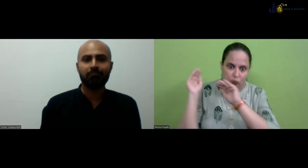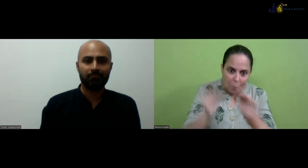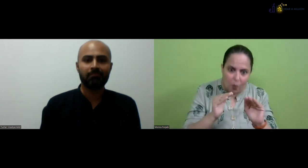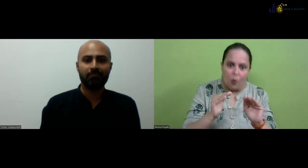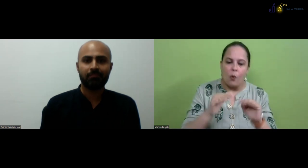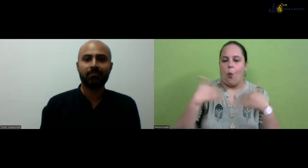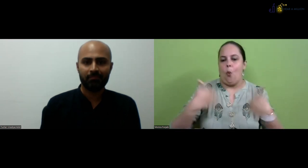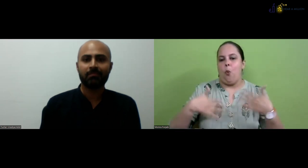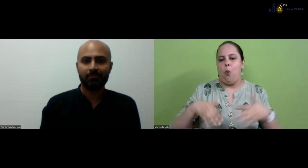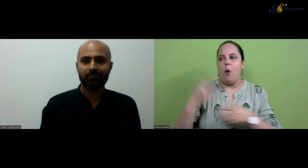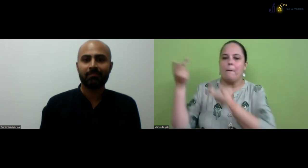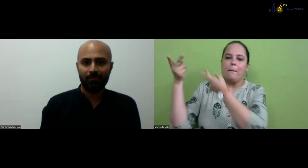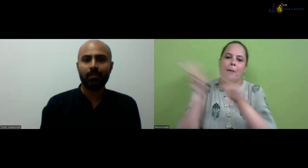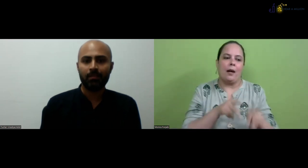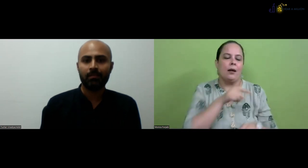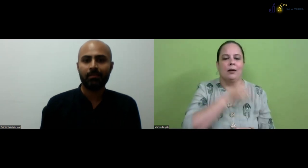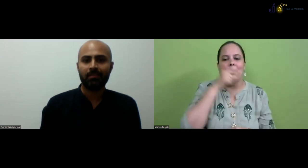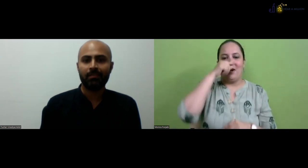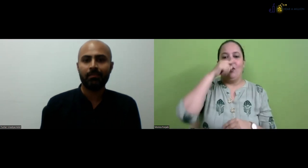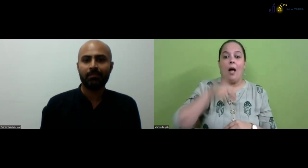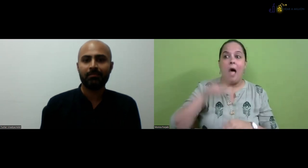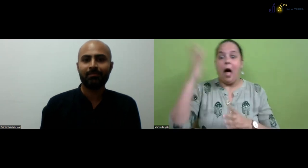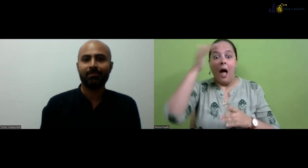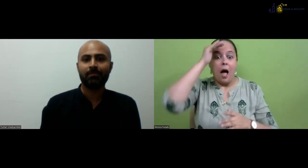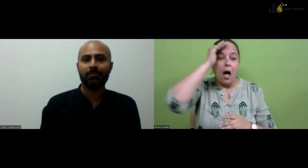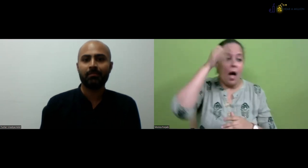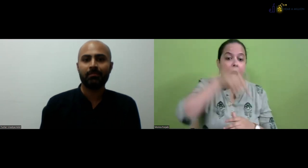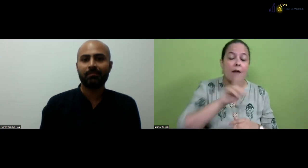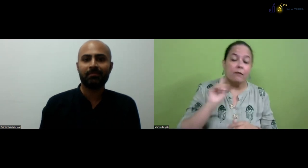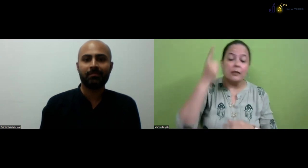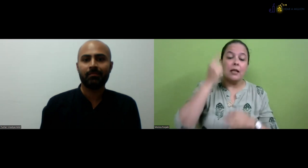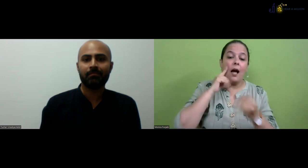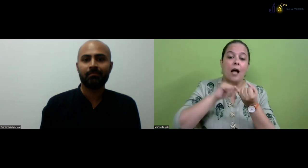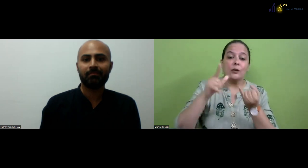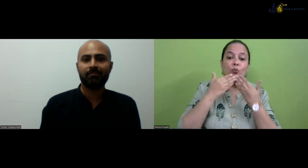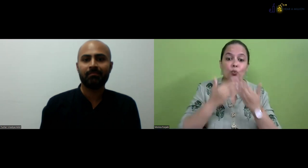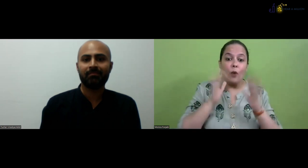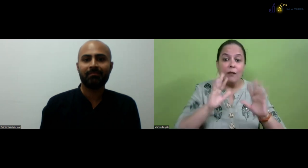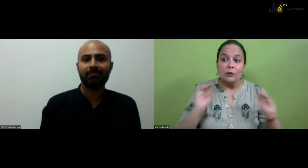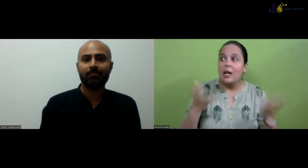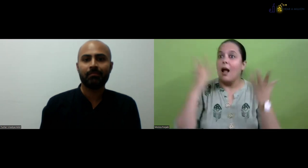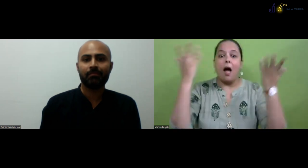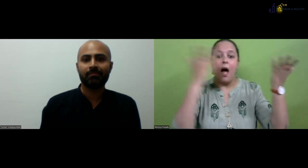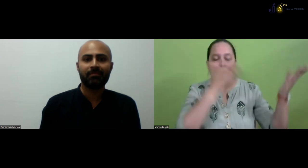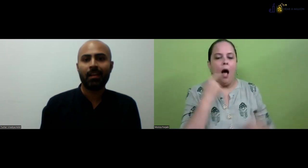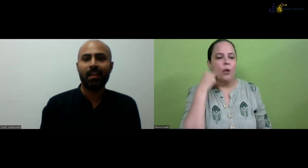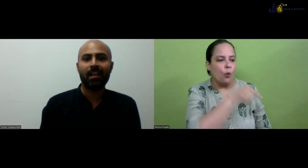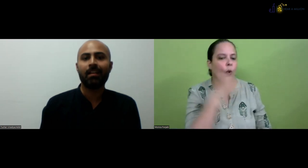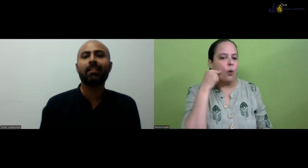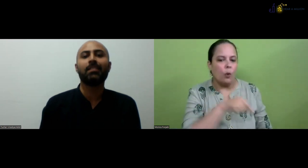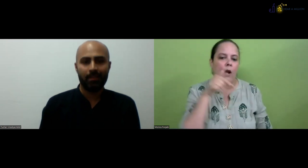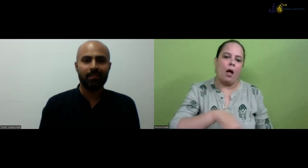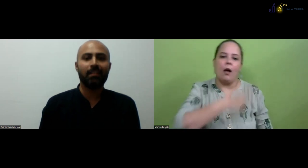and use it. But now, you know, we are having a big impact through the government. They are actually